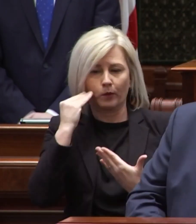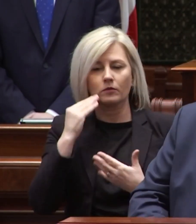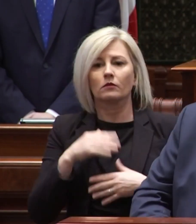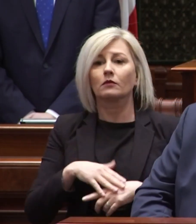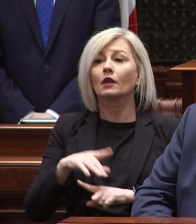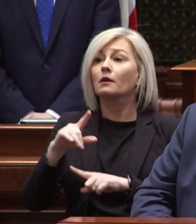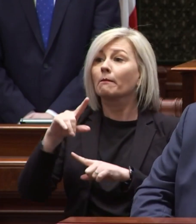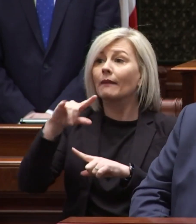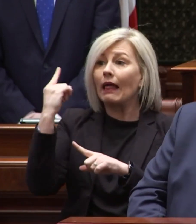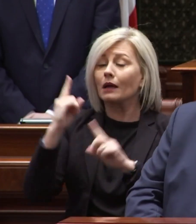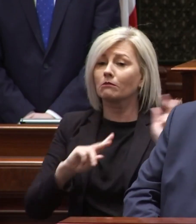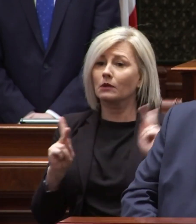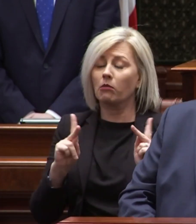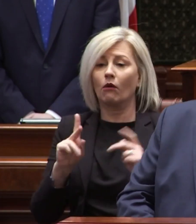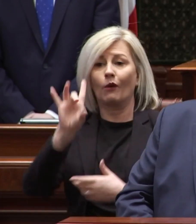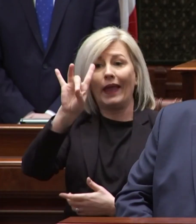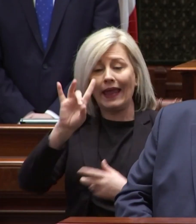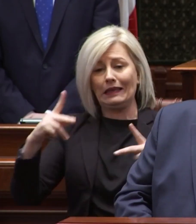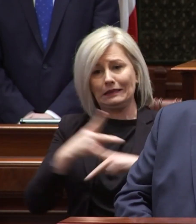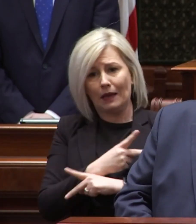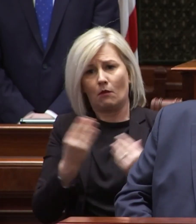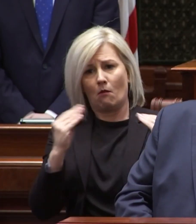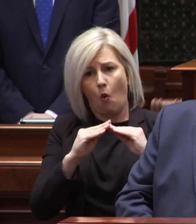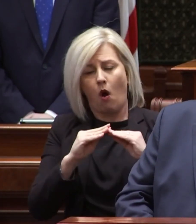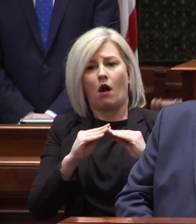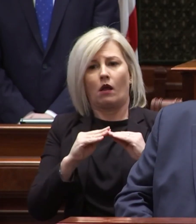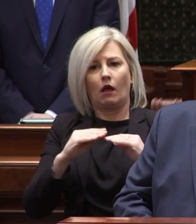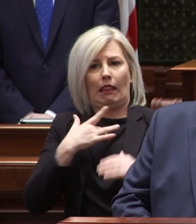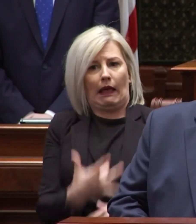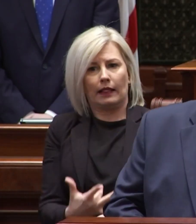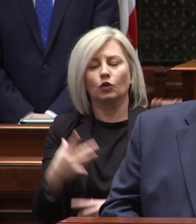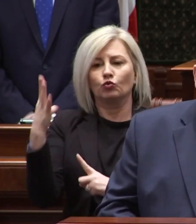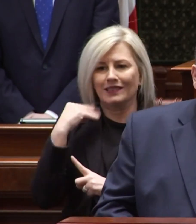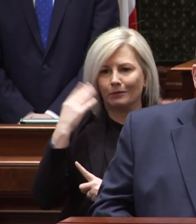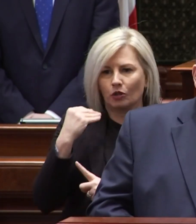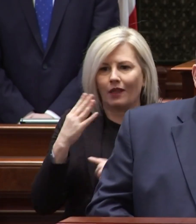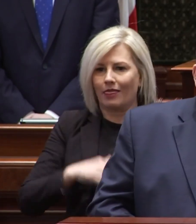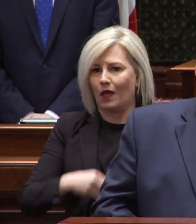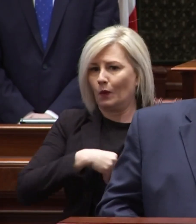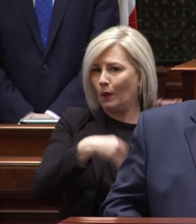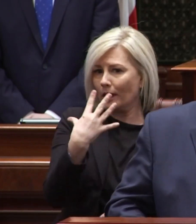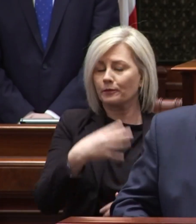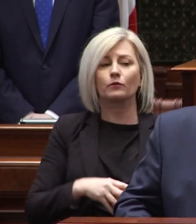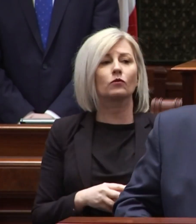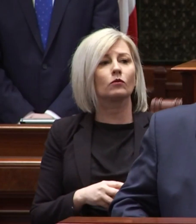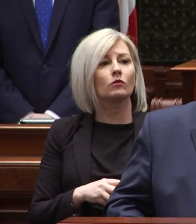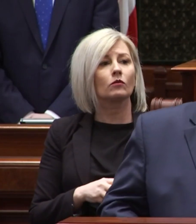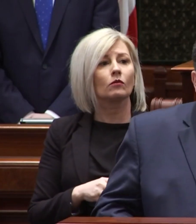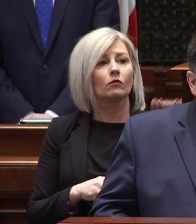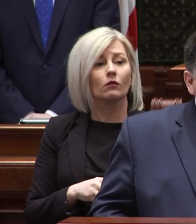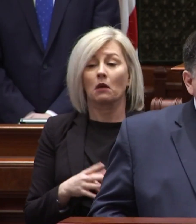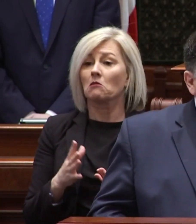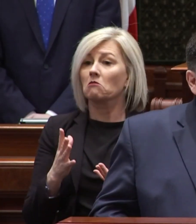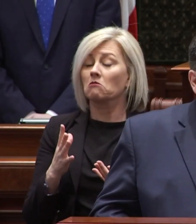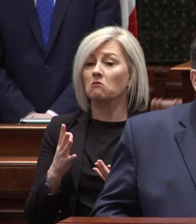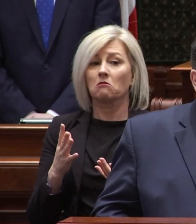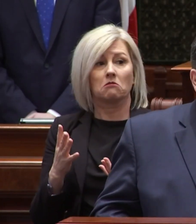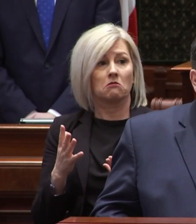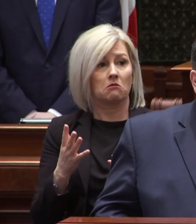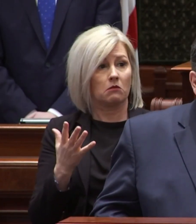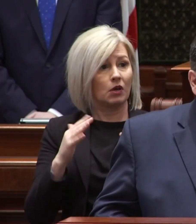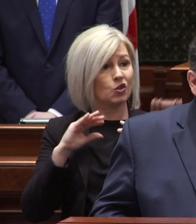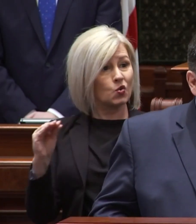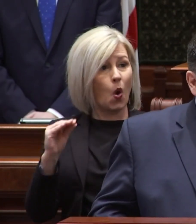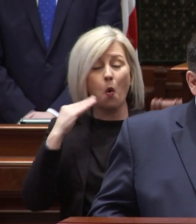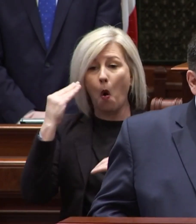black people are eight times more likely to experience homelessness than white people but the faces of illinois with no